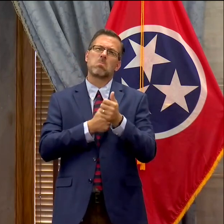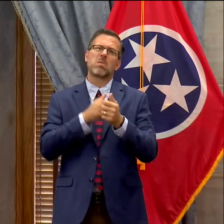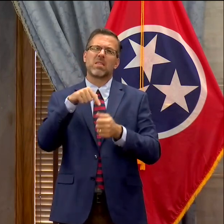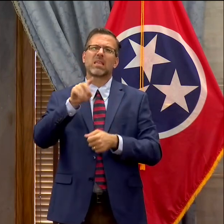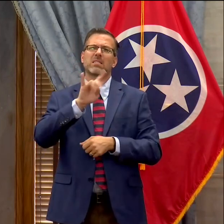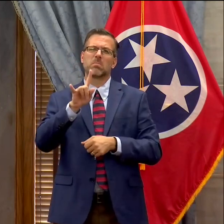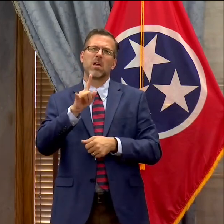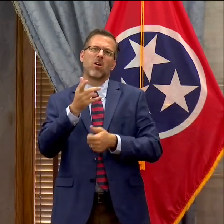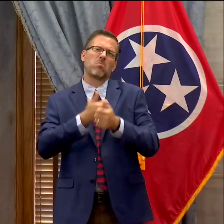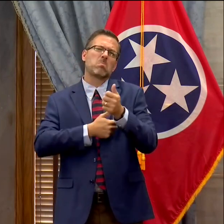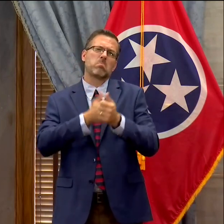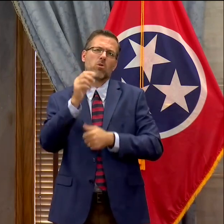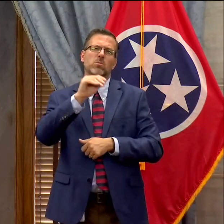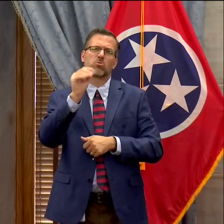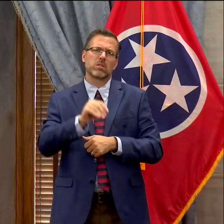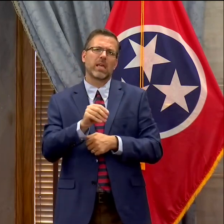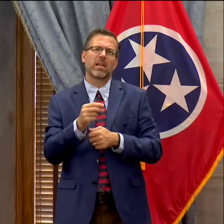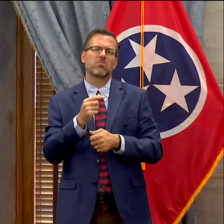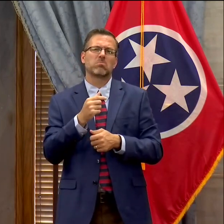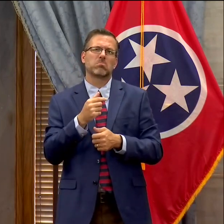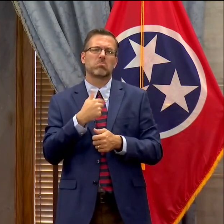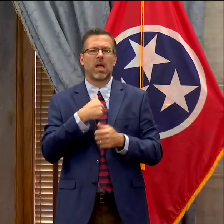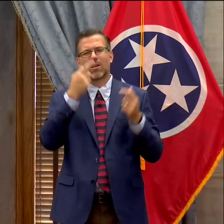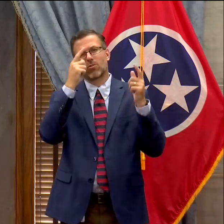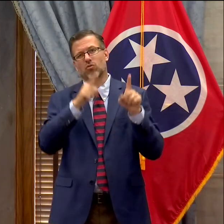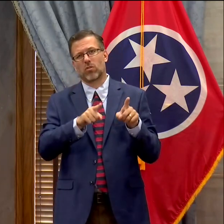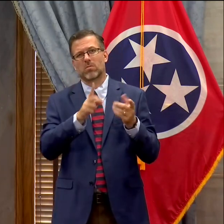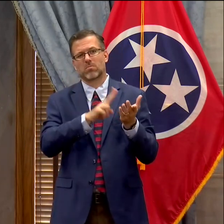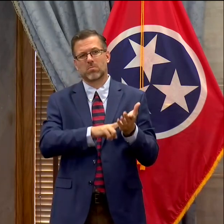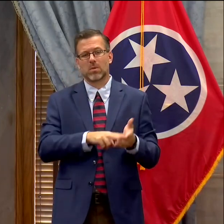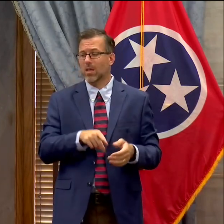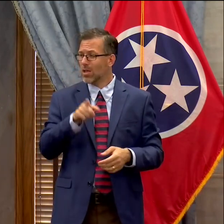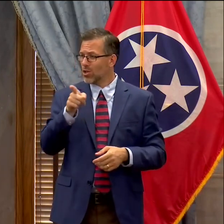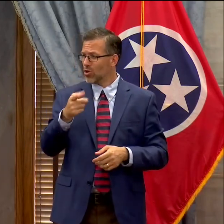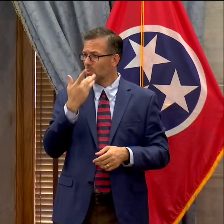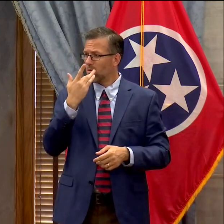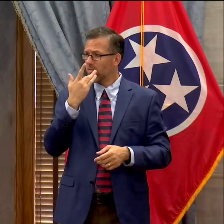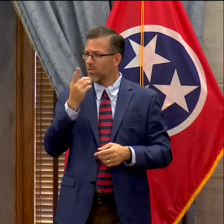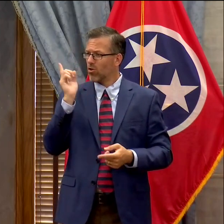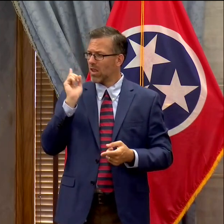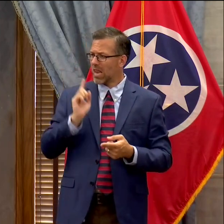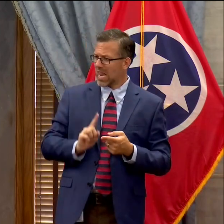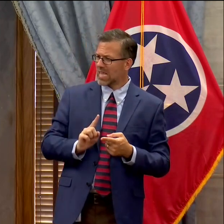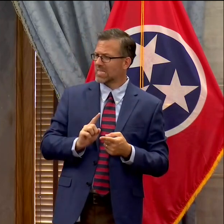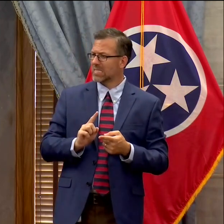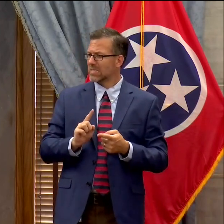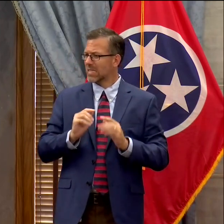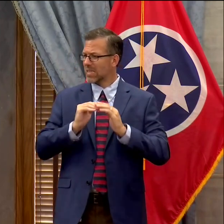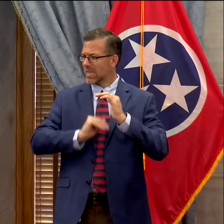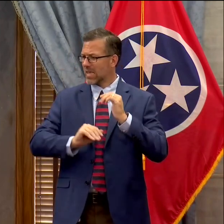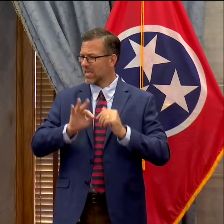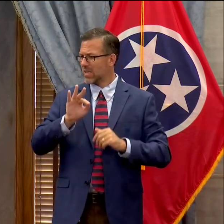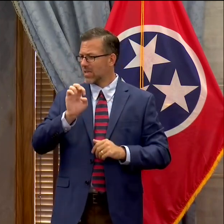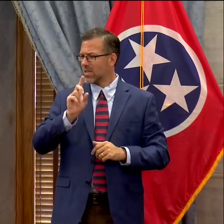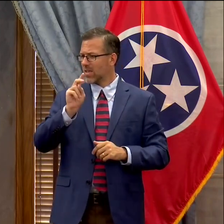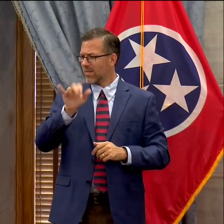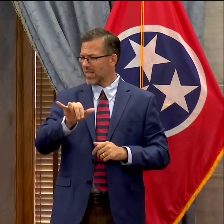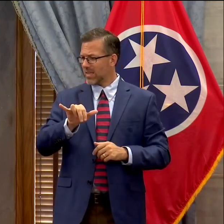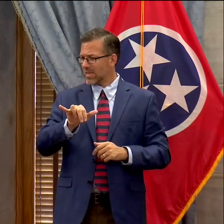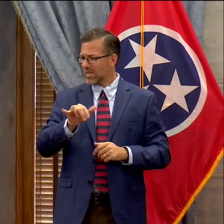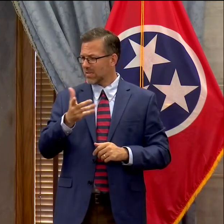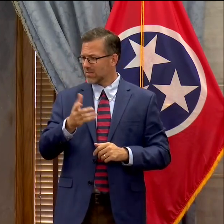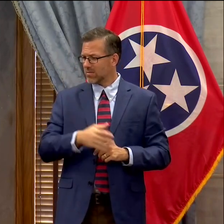that's why I'll sign it. Did you prefer the misdemeanor, or were you in favor? Well, you know, there are a lot of different provisions that